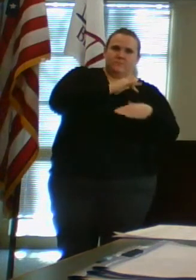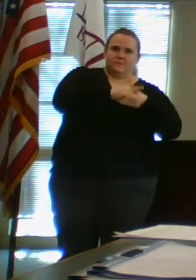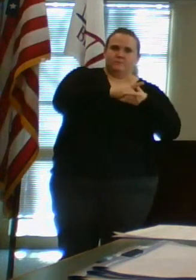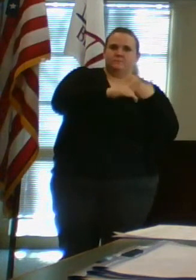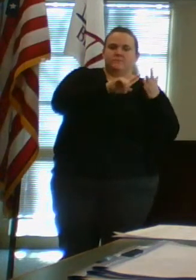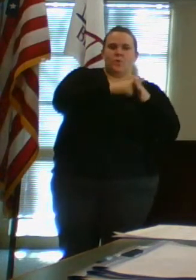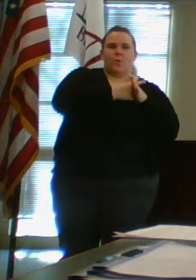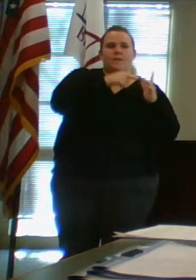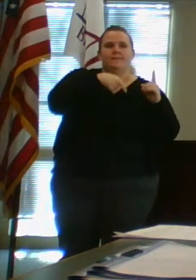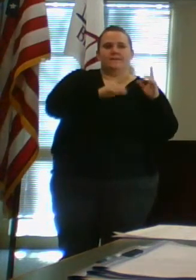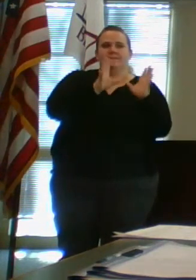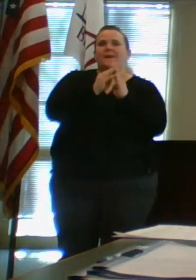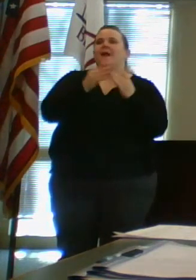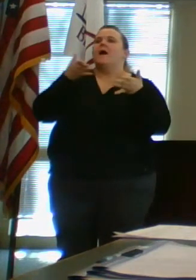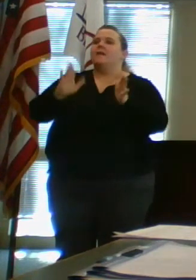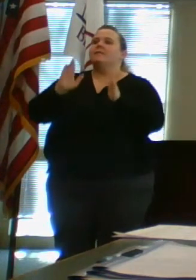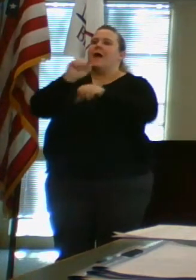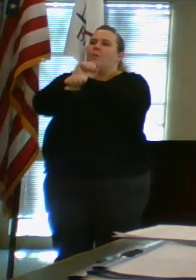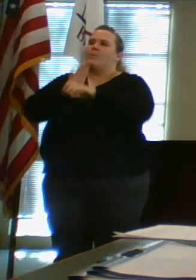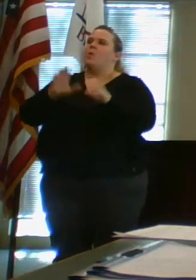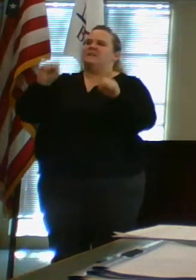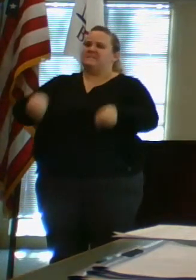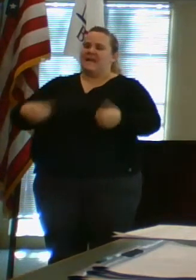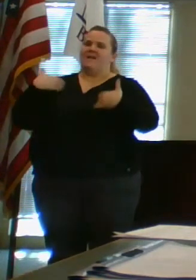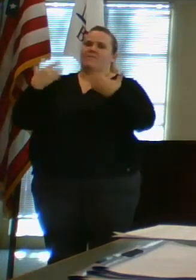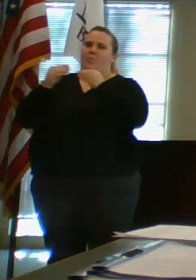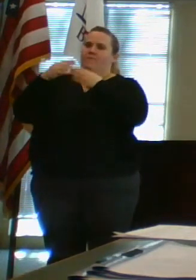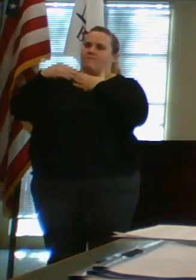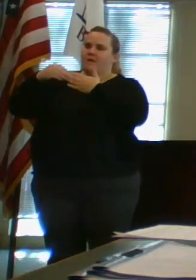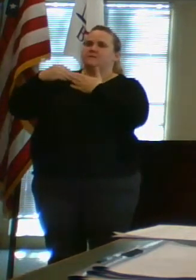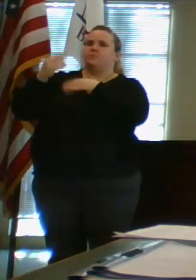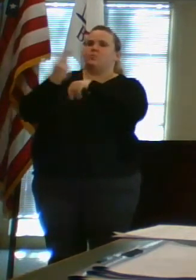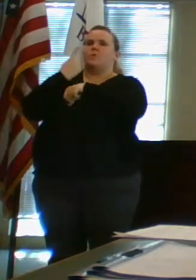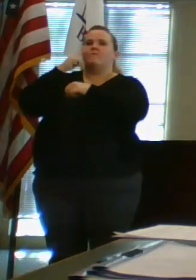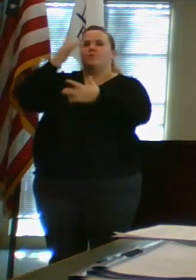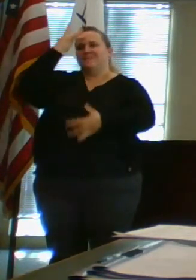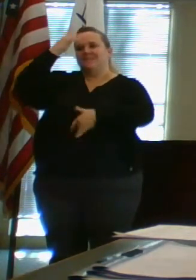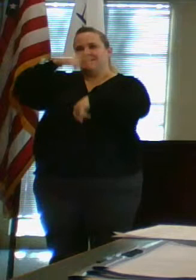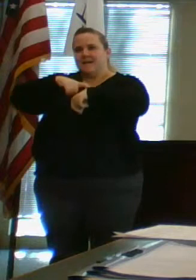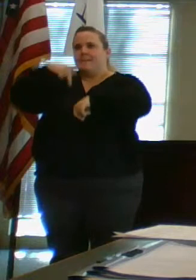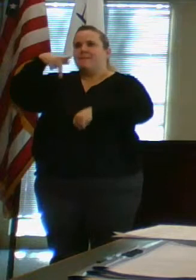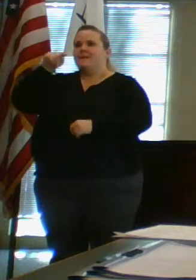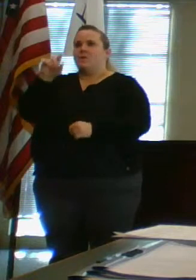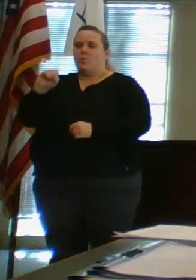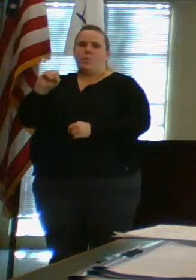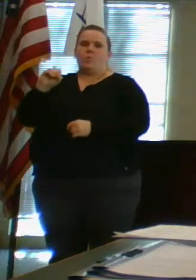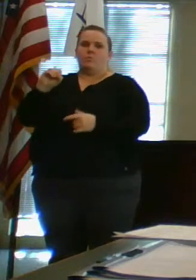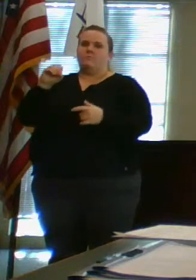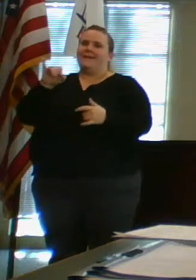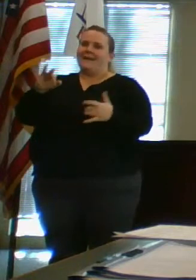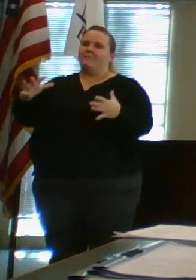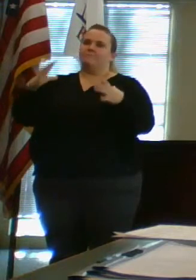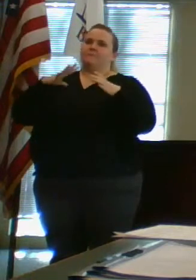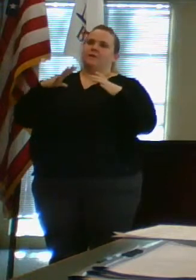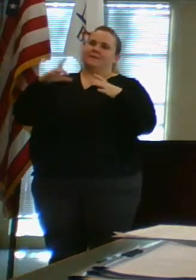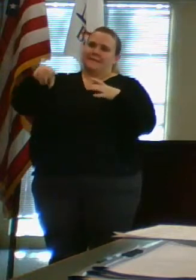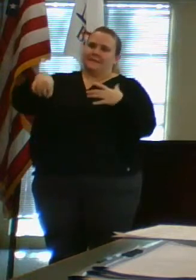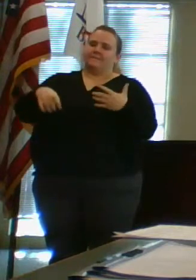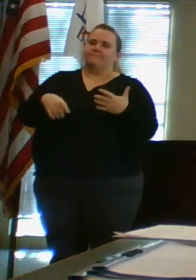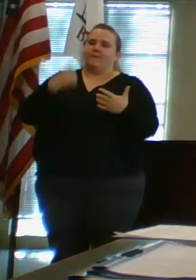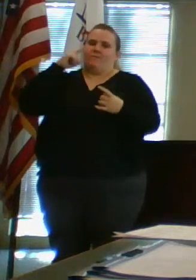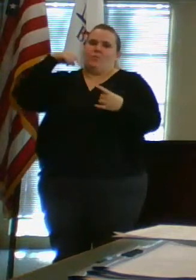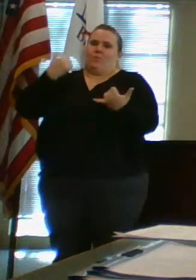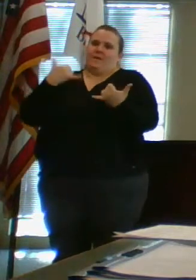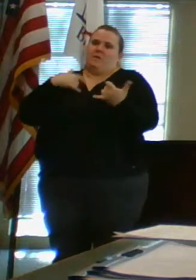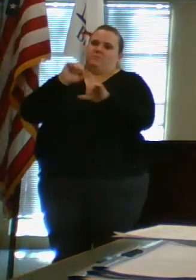where we are allowing employees to use liberal use of their sick time in order to take time off if necessary under